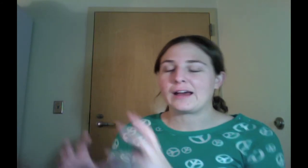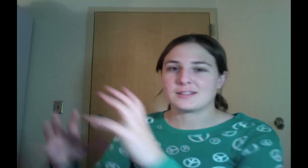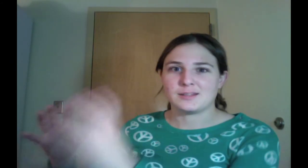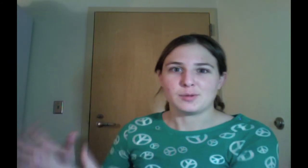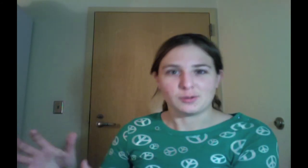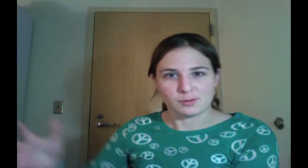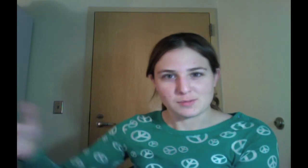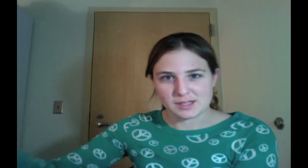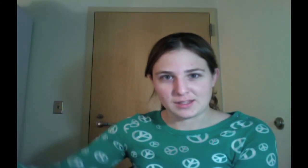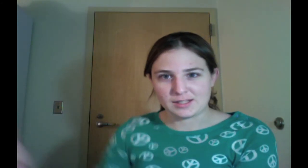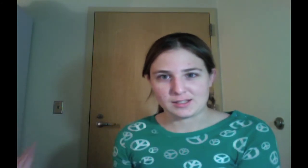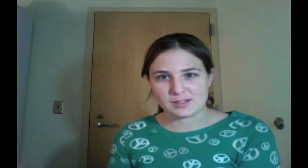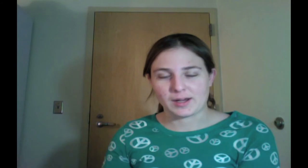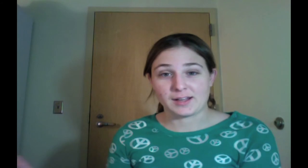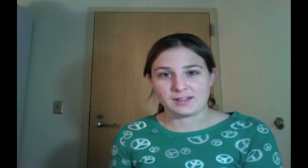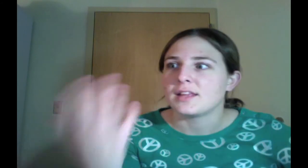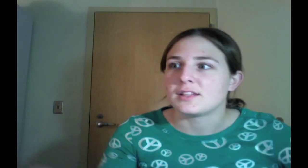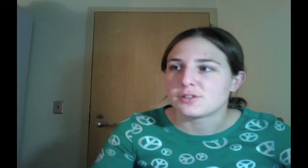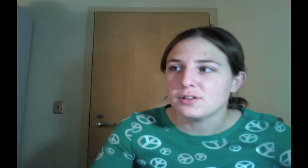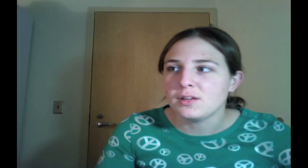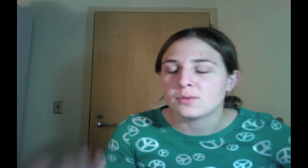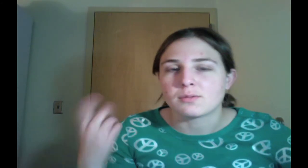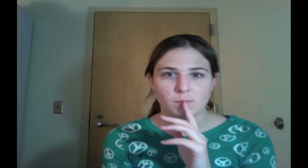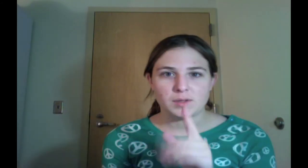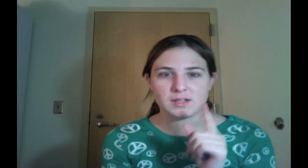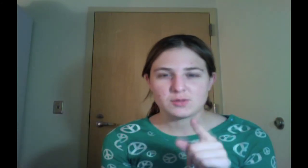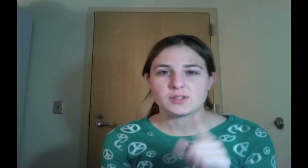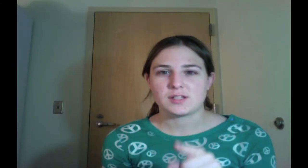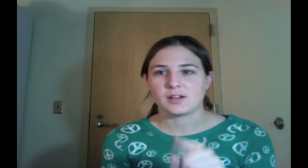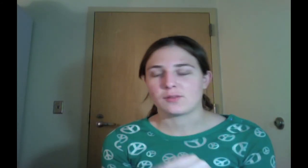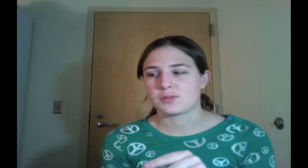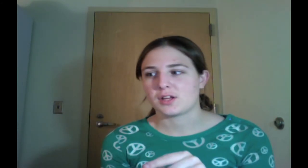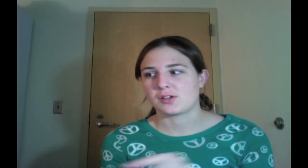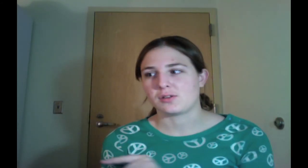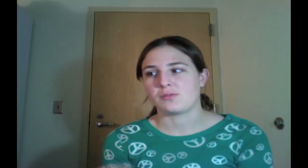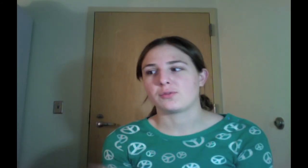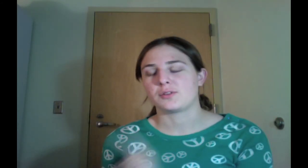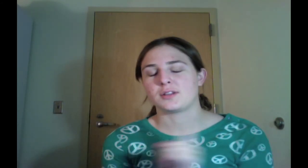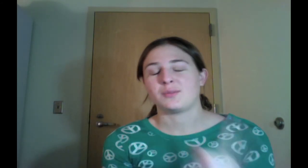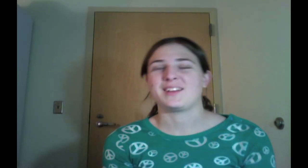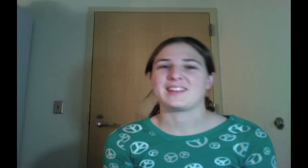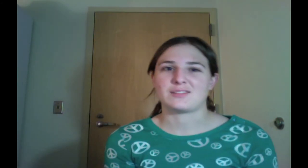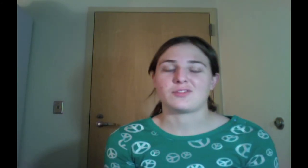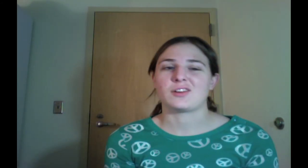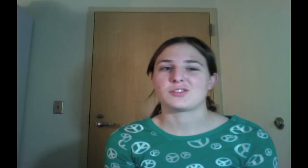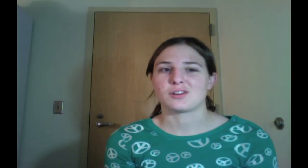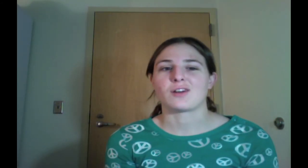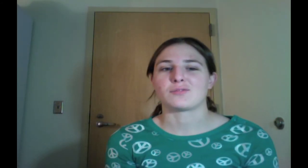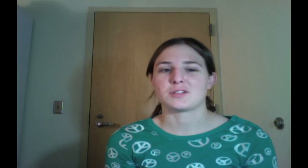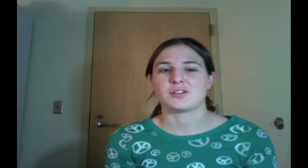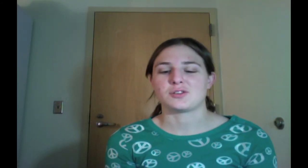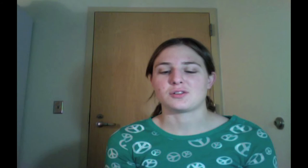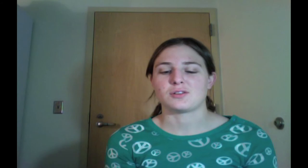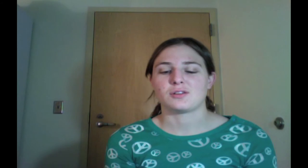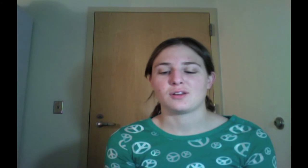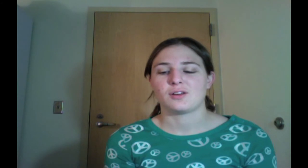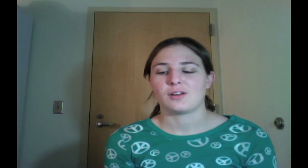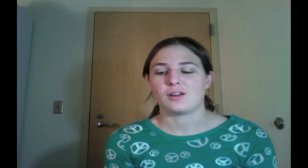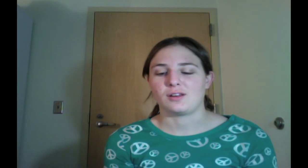the pilgrims and the Indians behind it, the Turkey would win. would be an interesting conversation. Unfortunately, we didn't get to finish the conversation and he